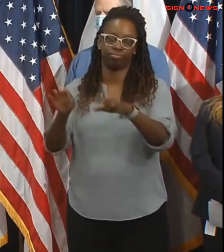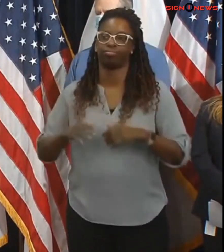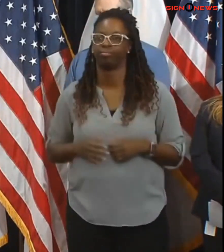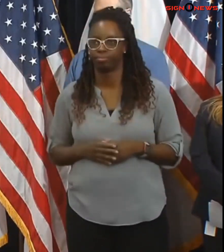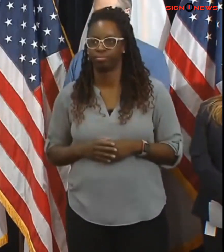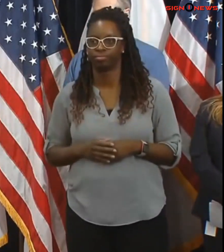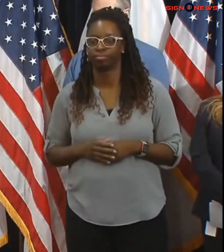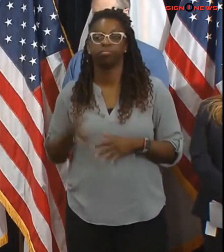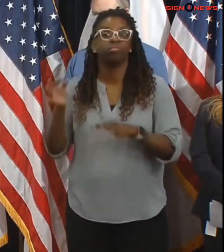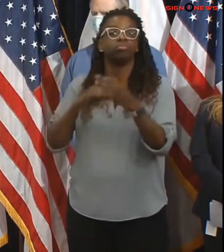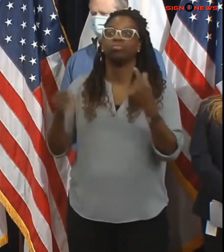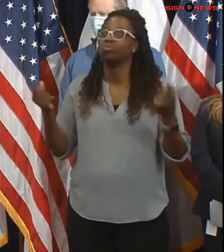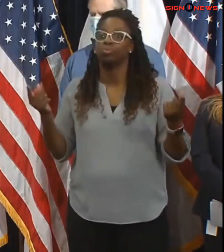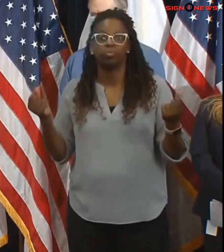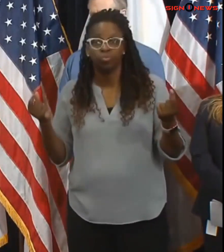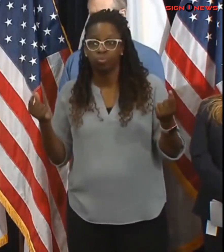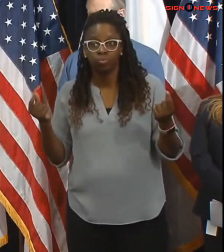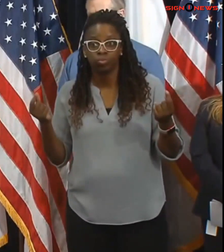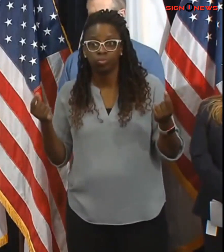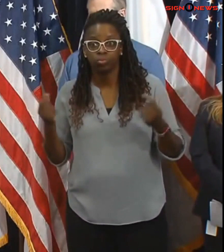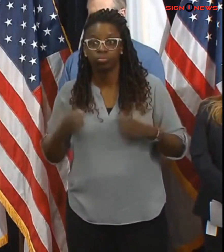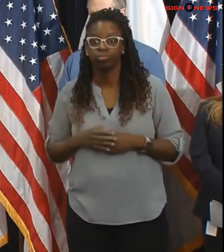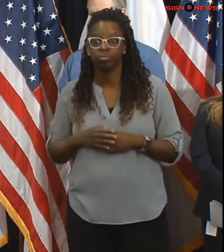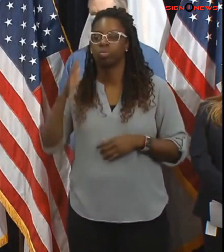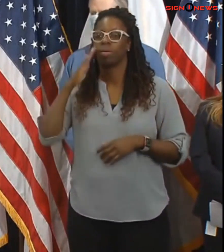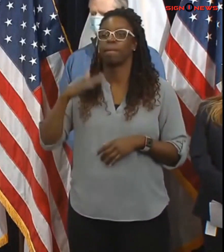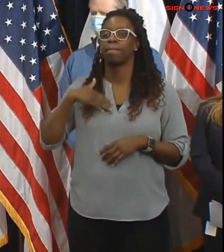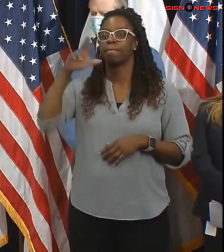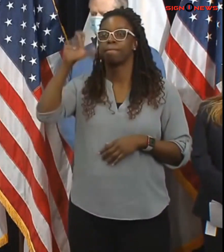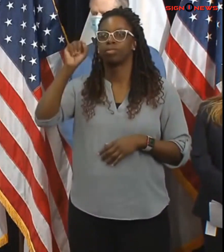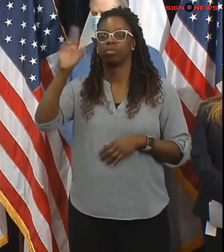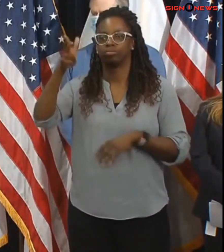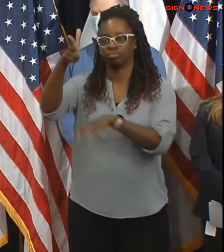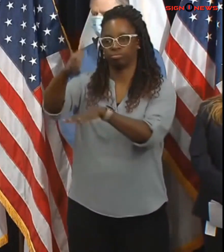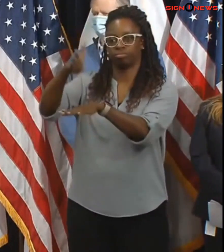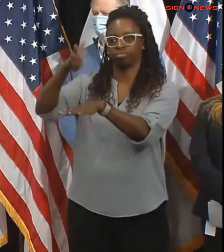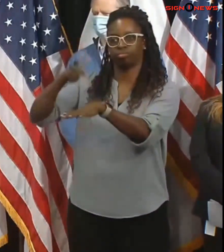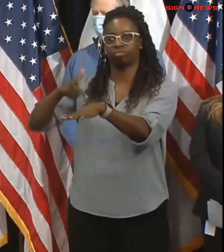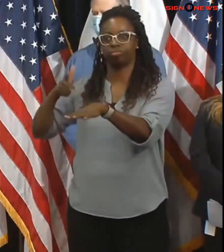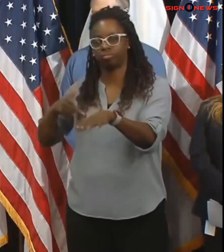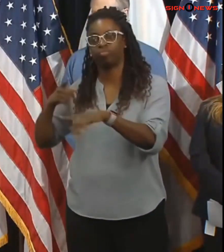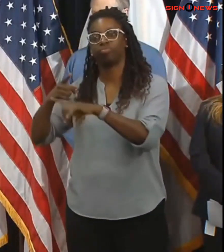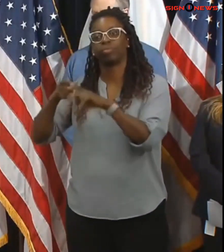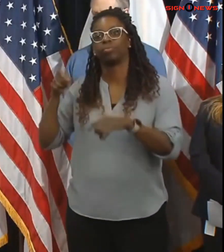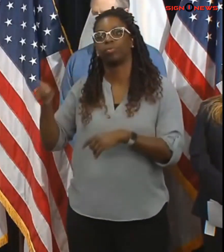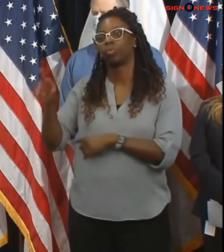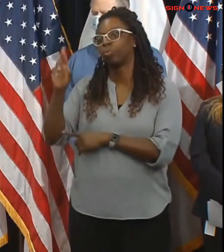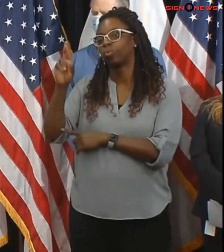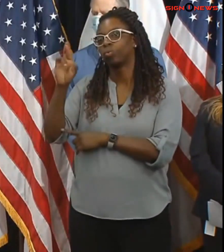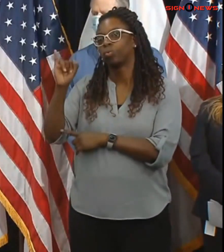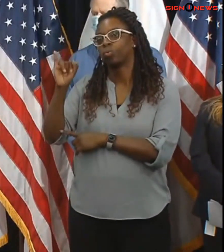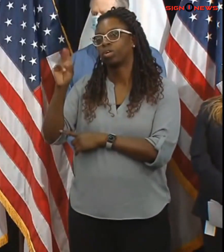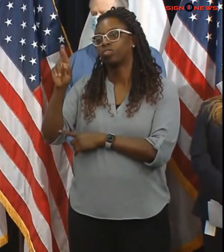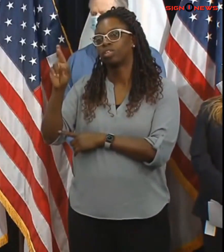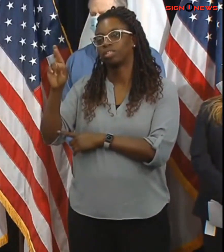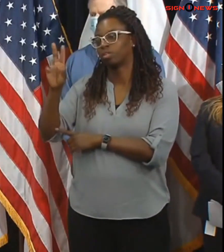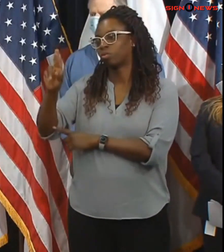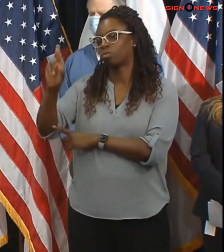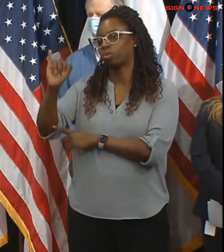available that will run from riverside to ken to kenmore we'll also be suspending the mattapan line tomorrow